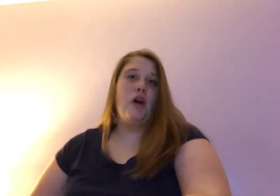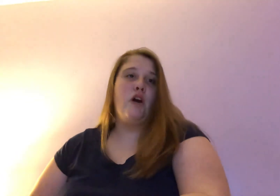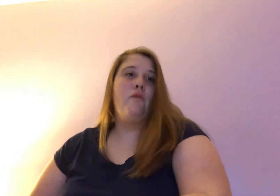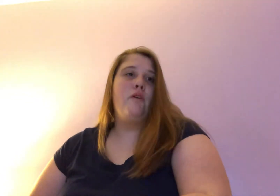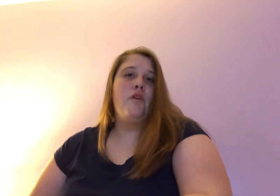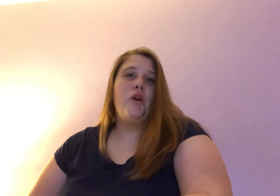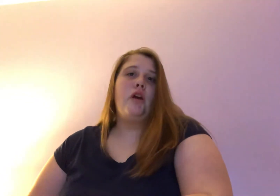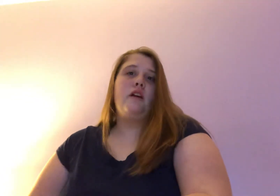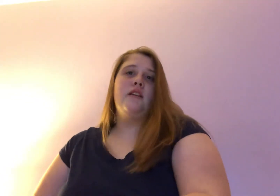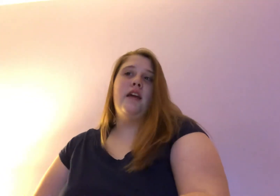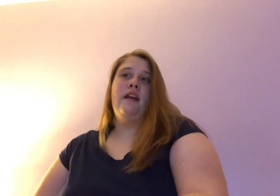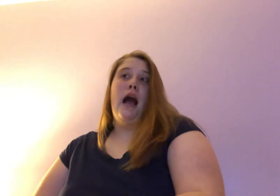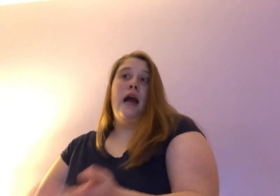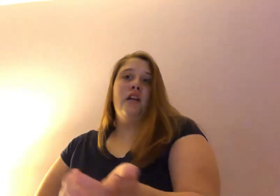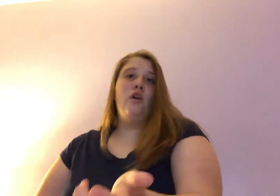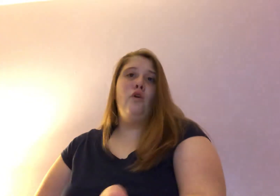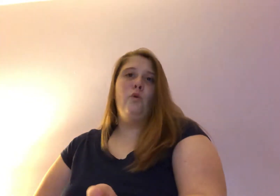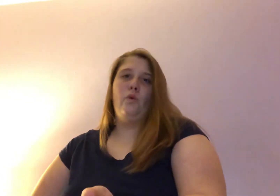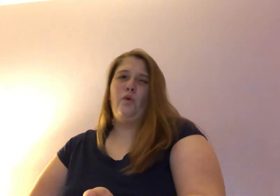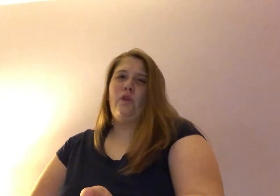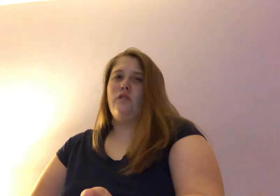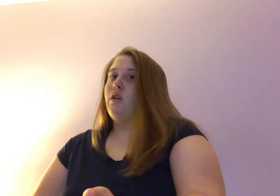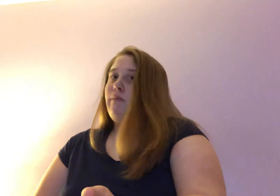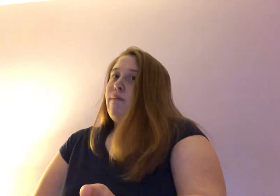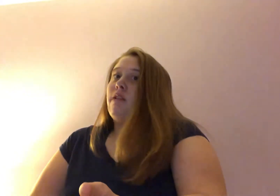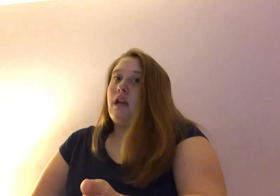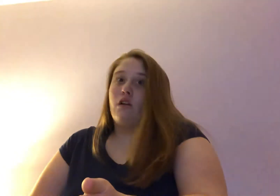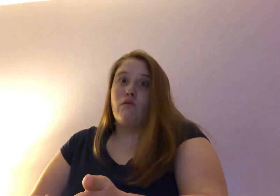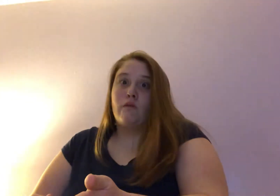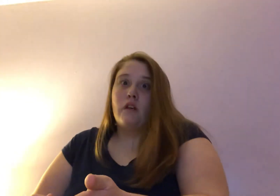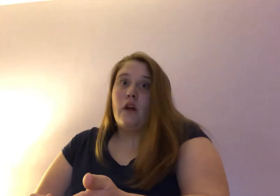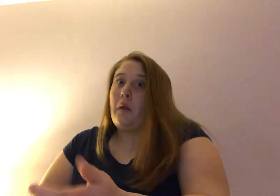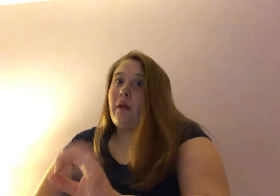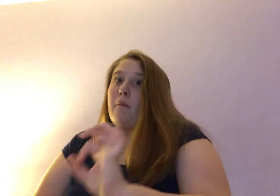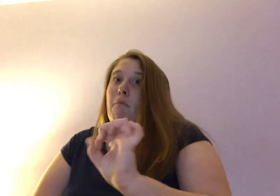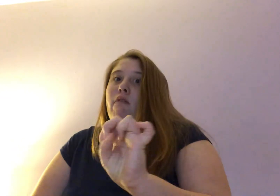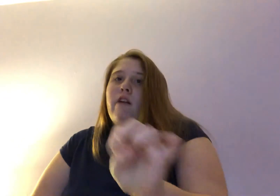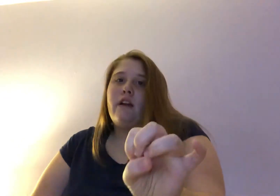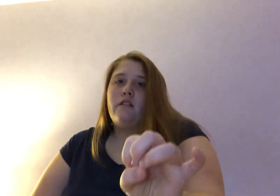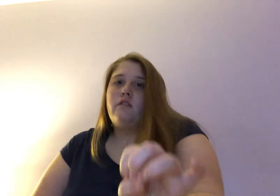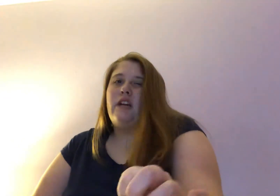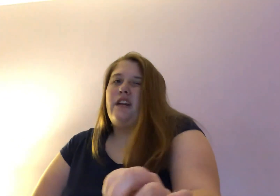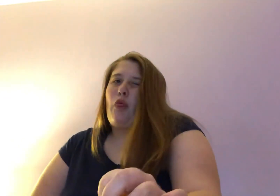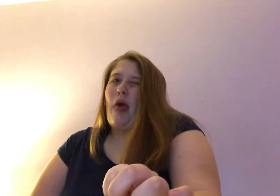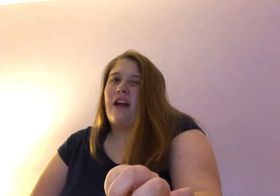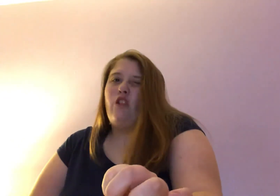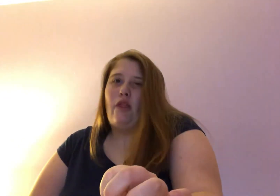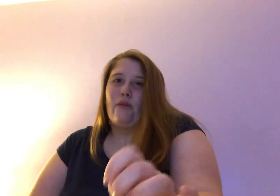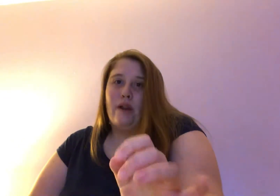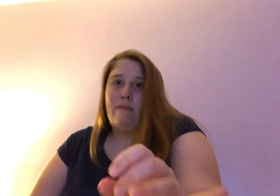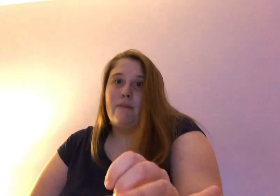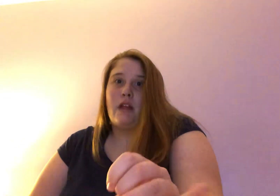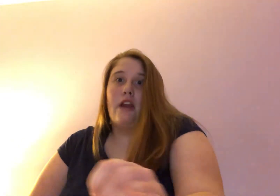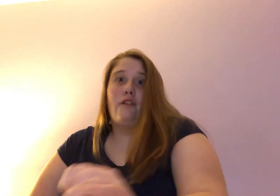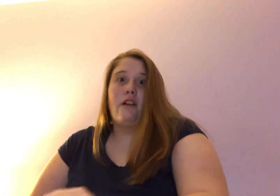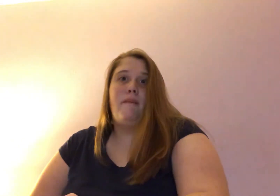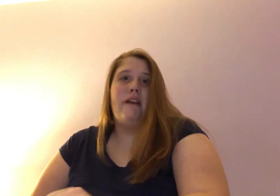know. Because, like, I know two people that know the complete, like, actually three people that know the complete